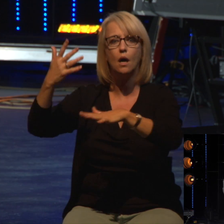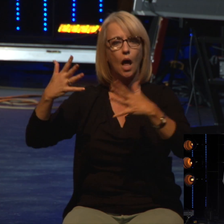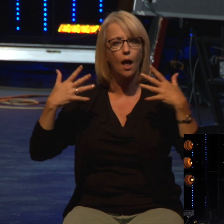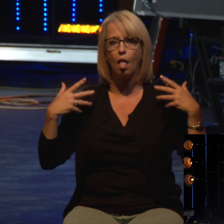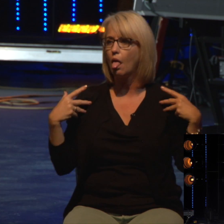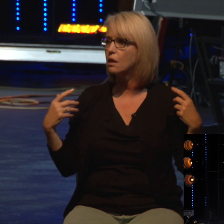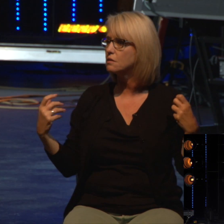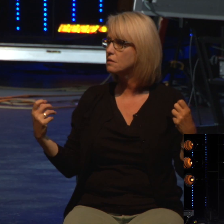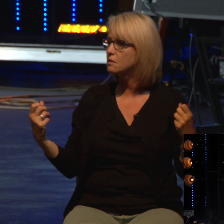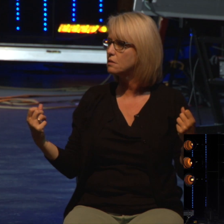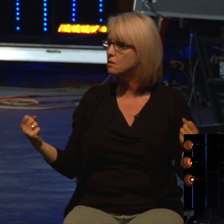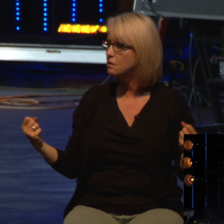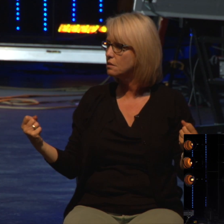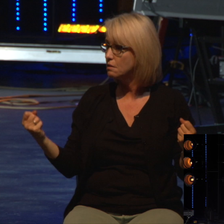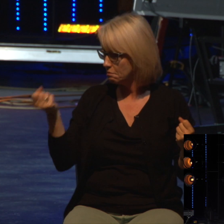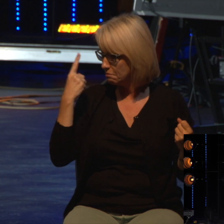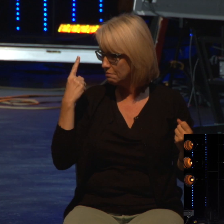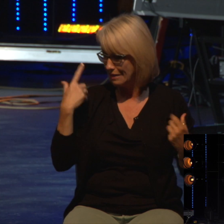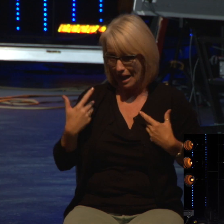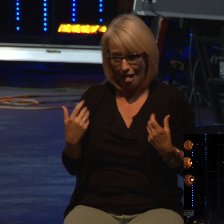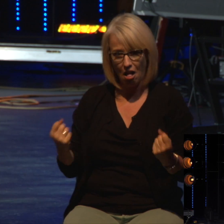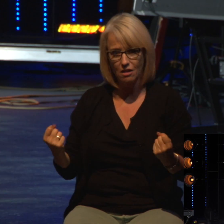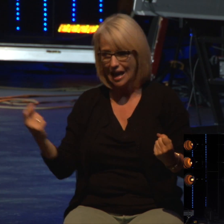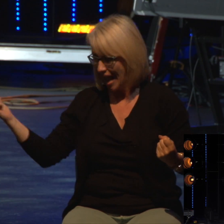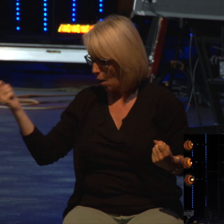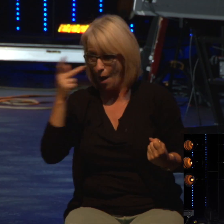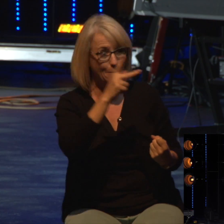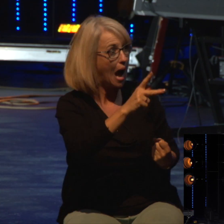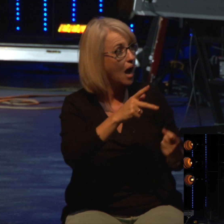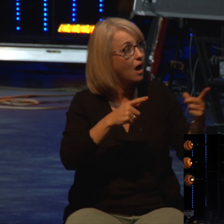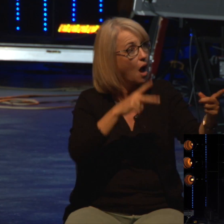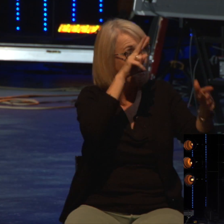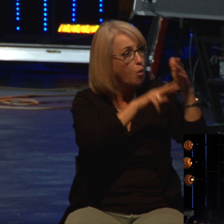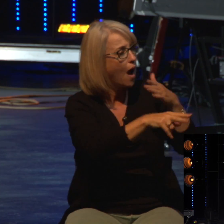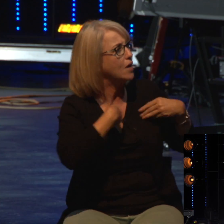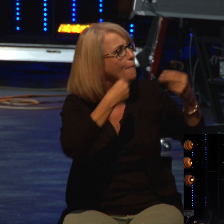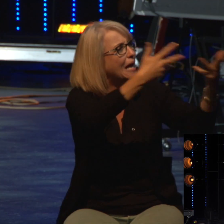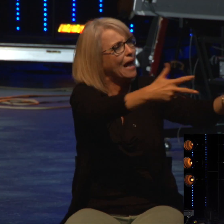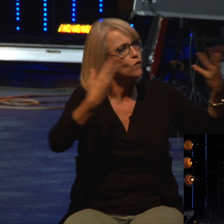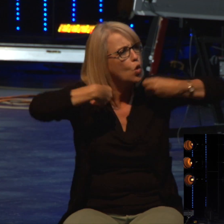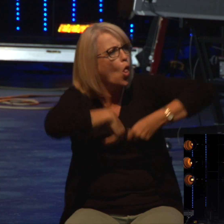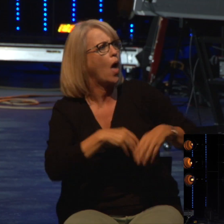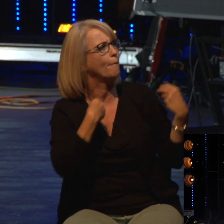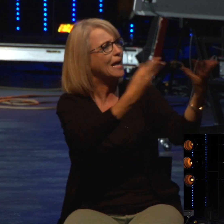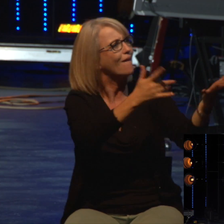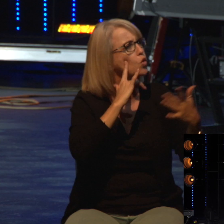And he went back to the prophet and offered him changes of garments and silver and gold. And the old